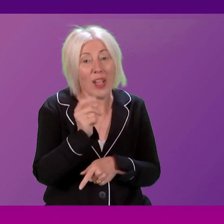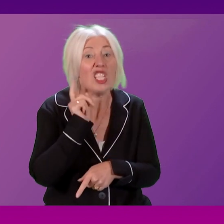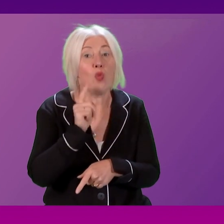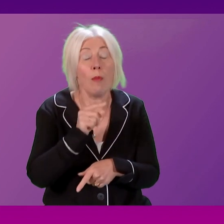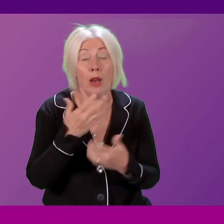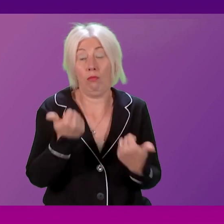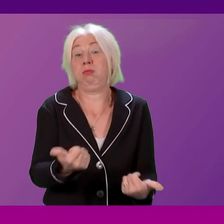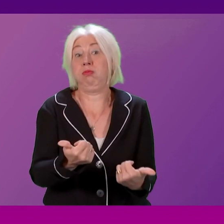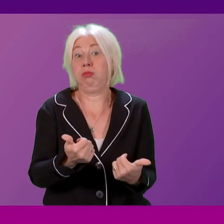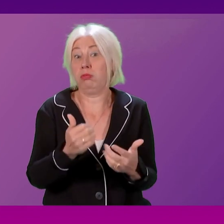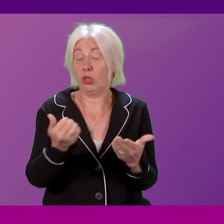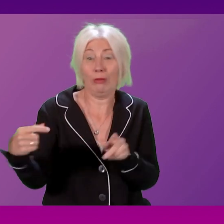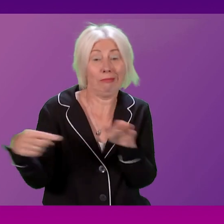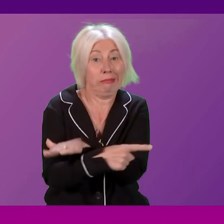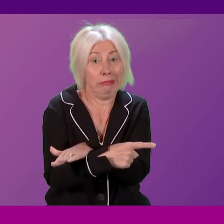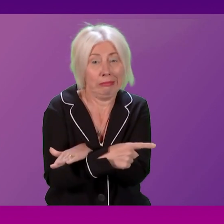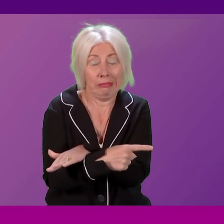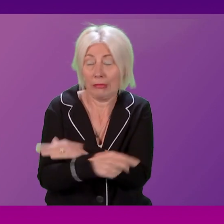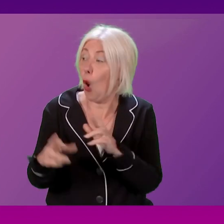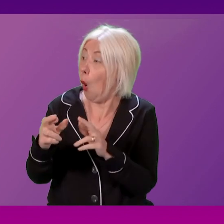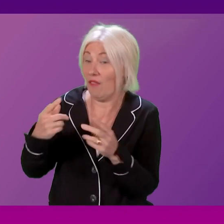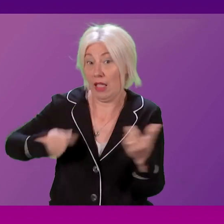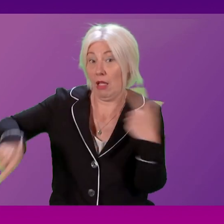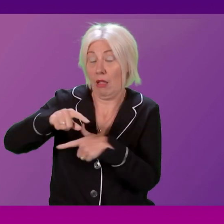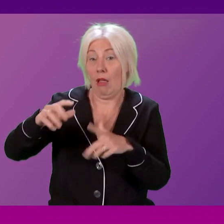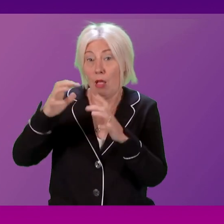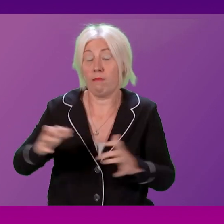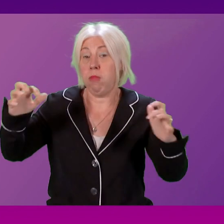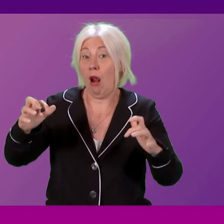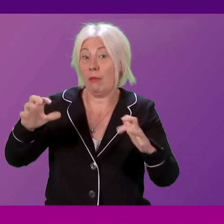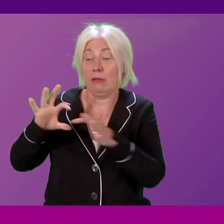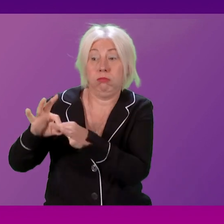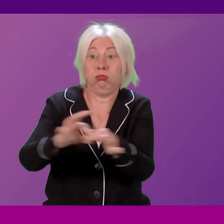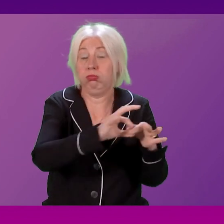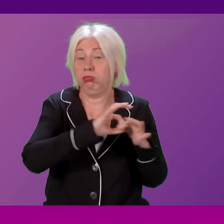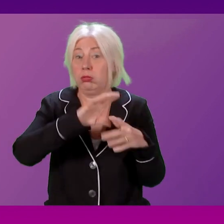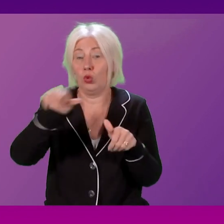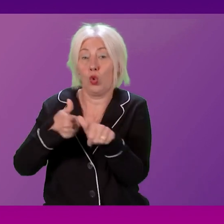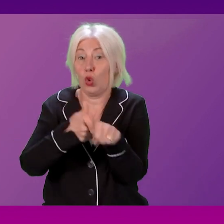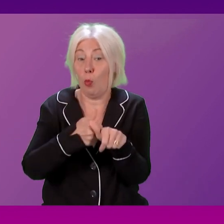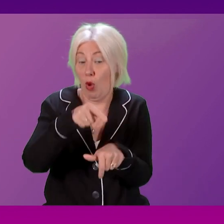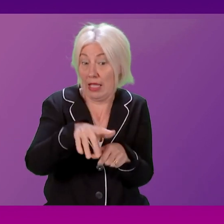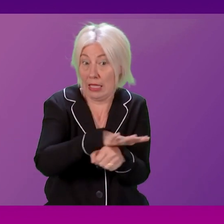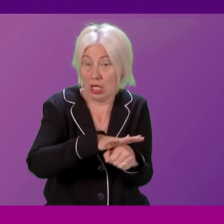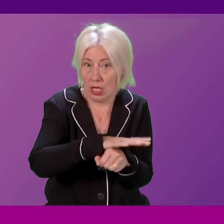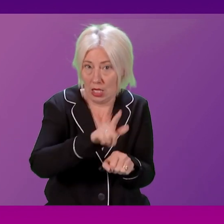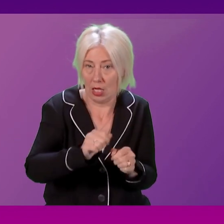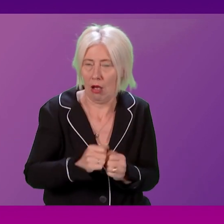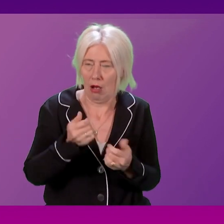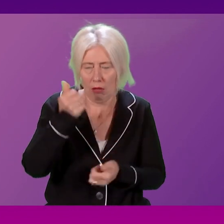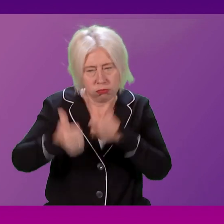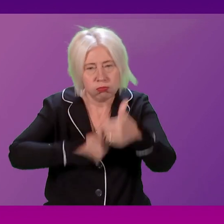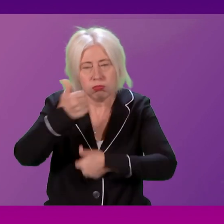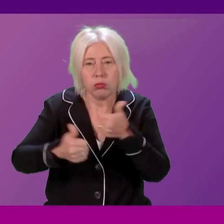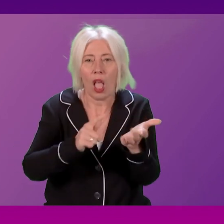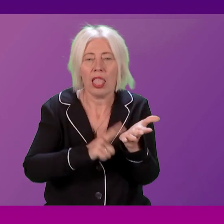First Minister. Well, I hope all of us as a Parliament can unite to back this particular cause. want to pay tribute to the excellent work